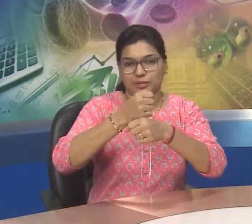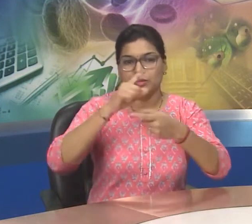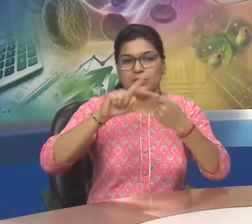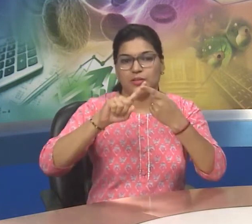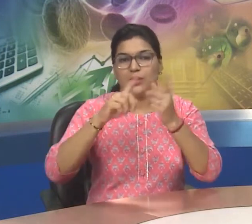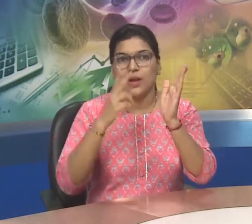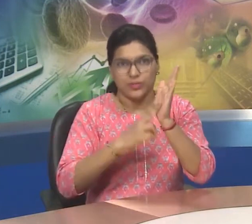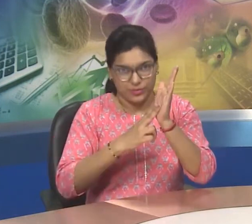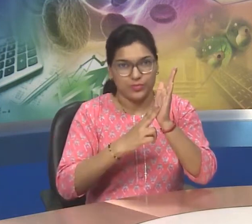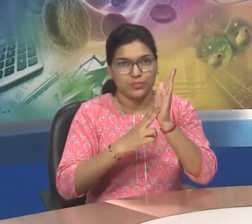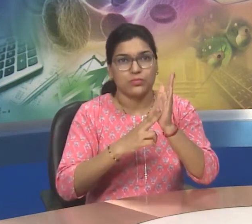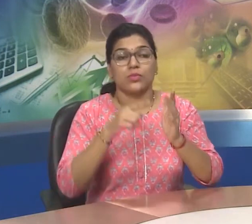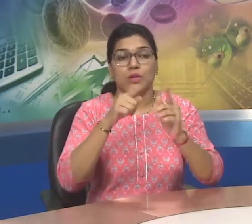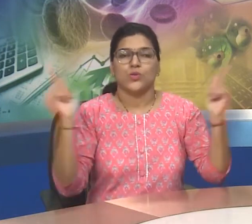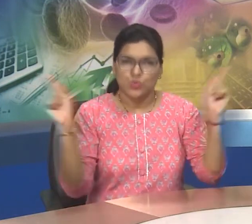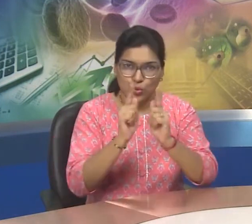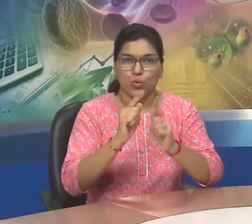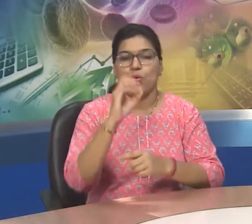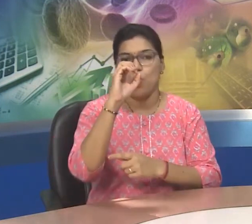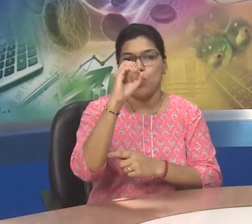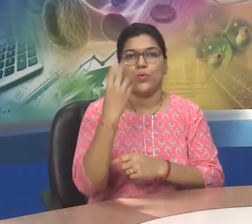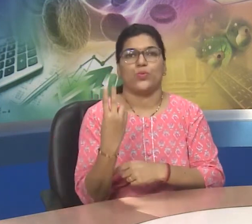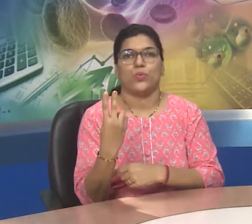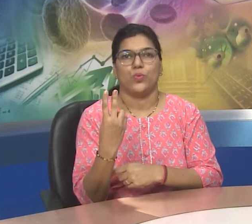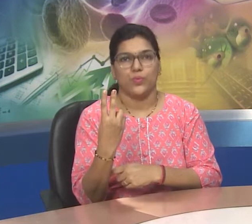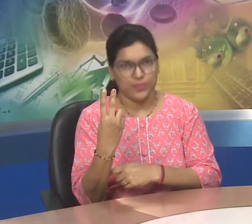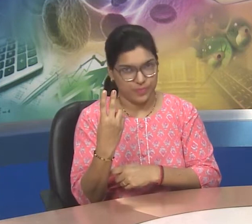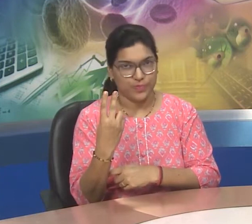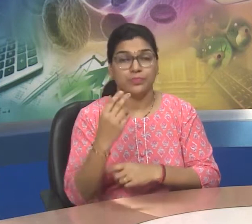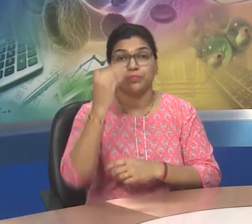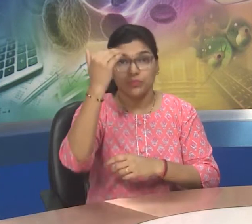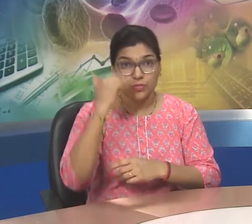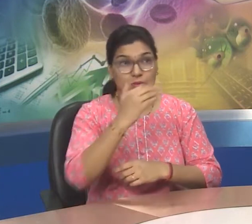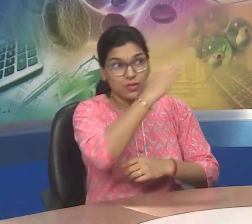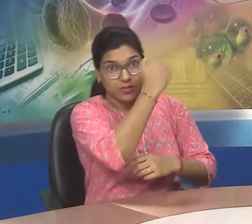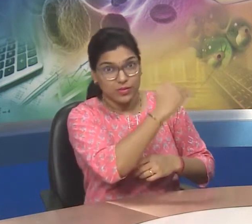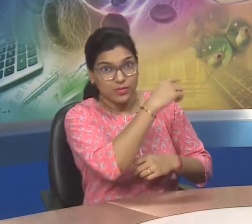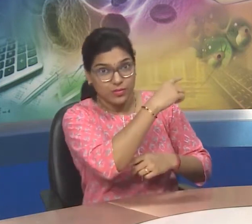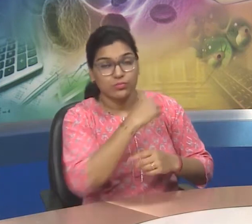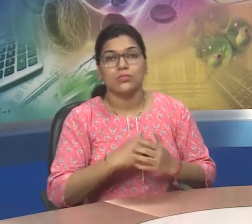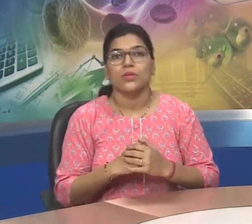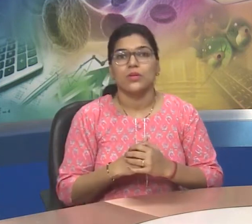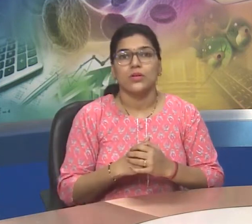As the short name of oxygen is O2 and